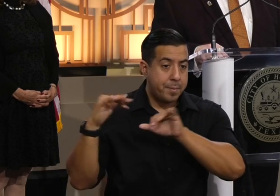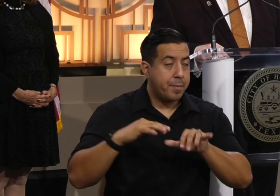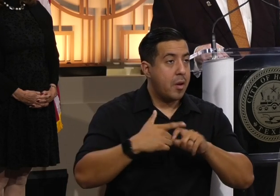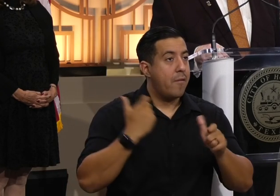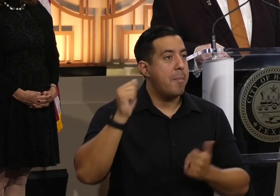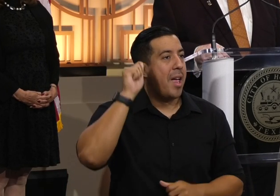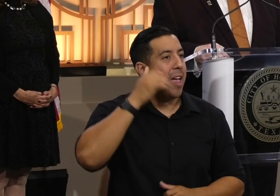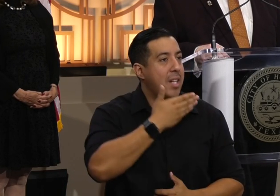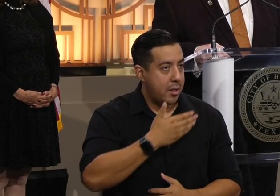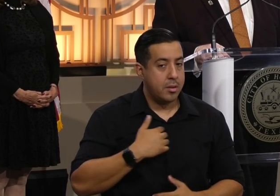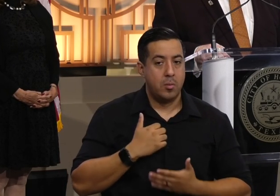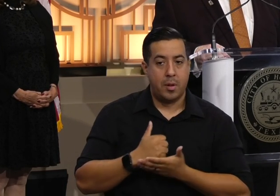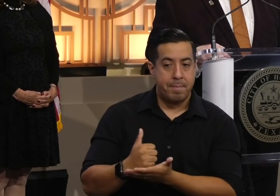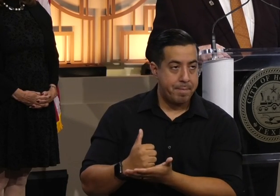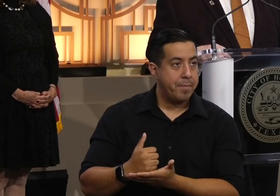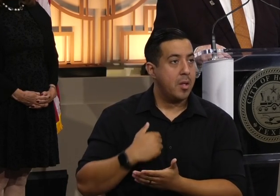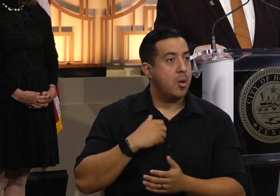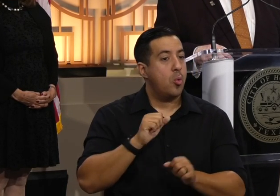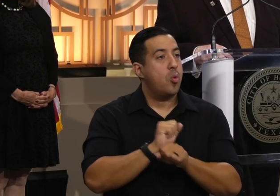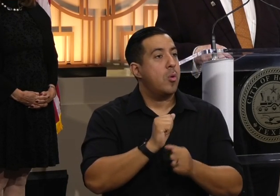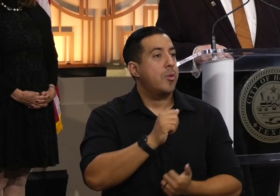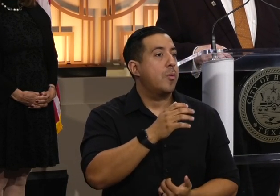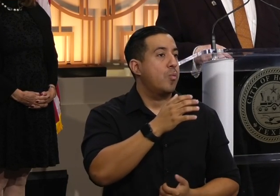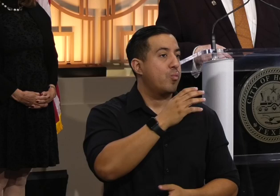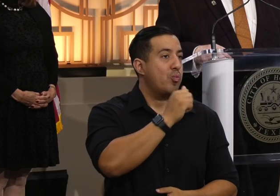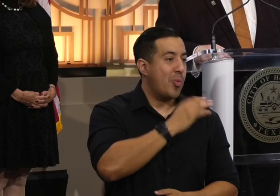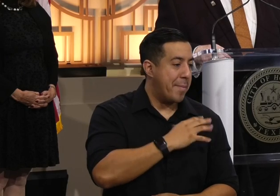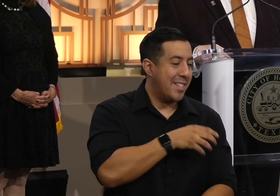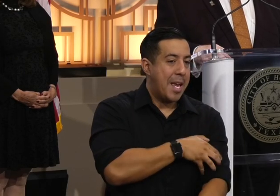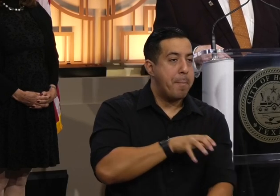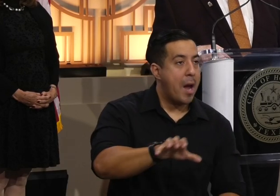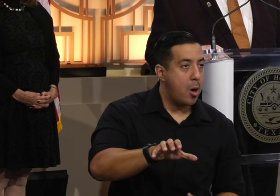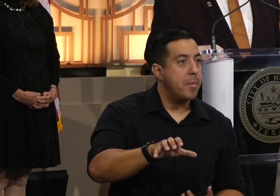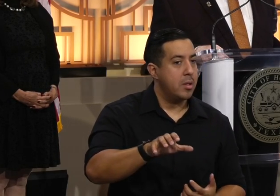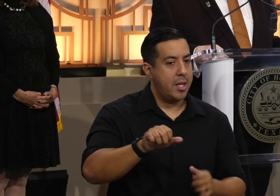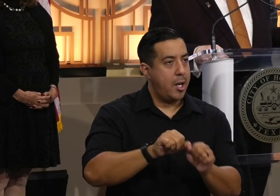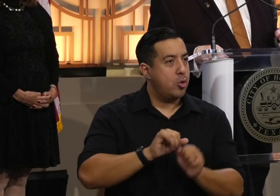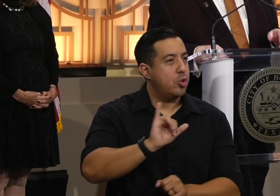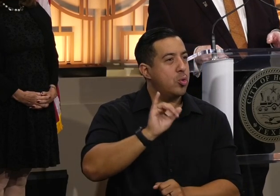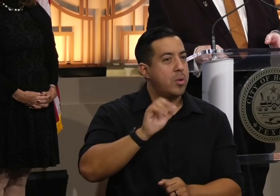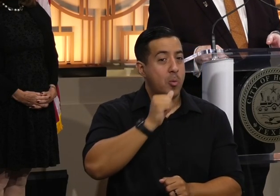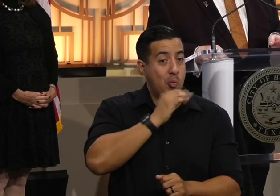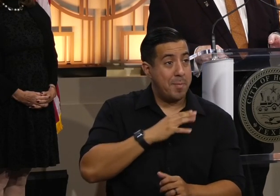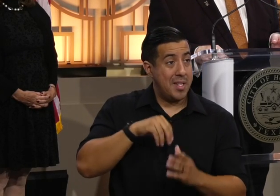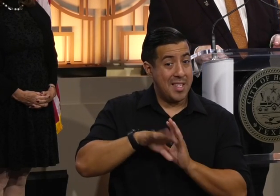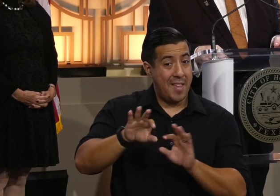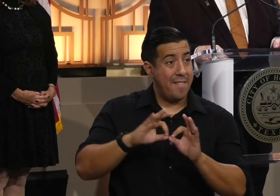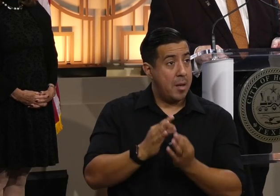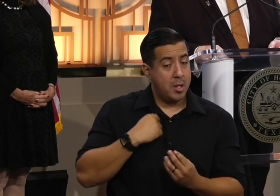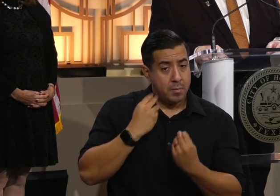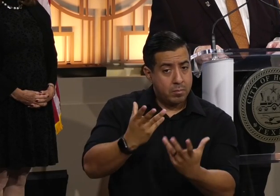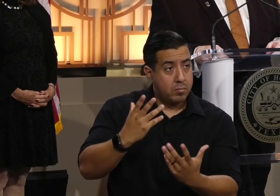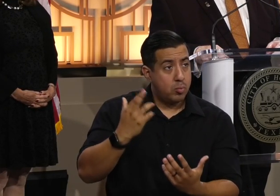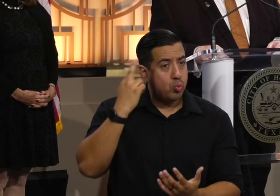Afghanistan. We also work in the women's empowerment area to help the women in the family realize their new